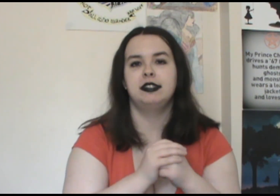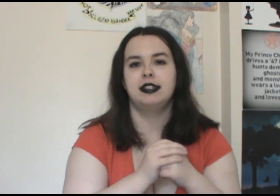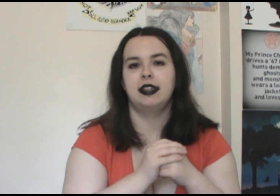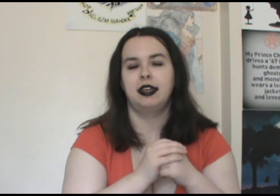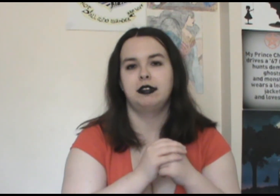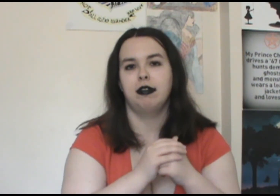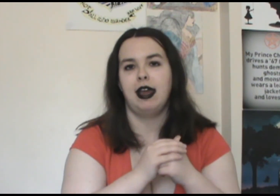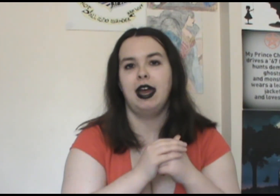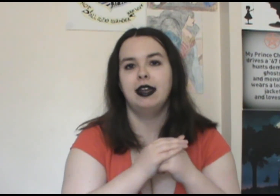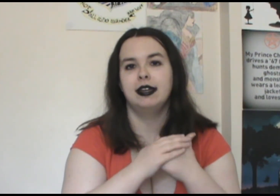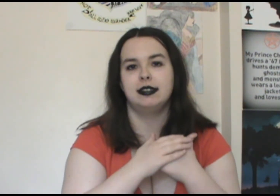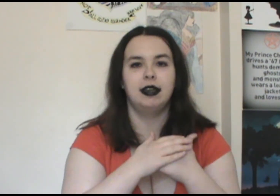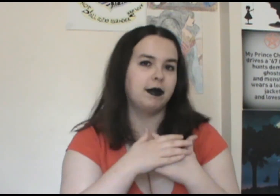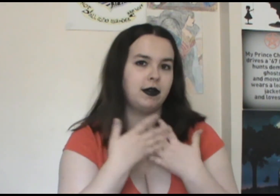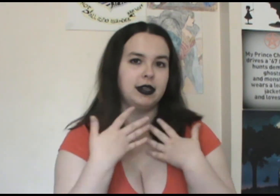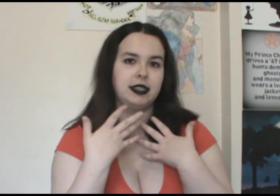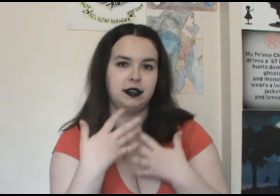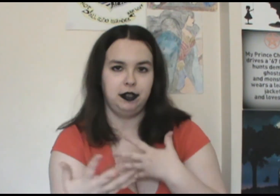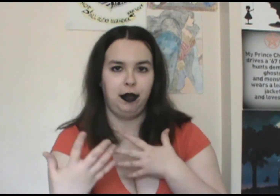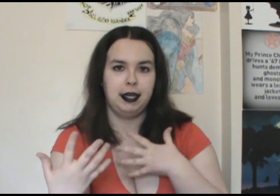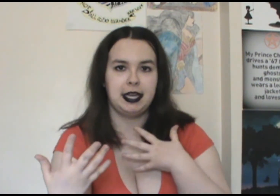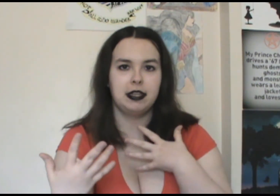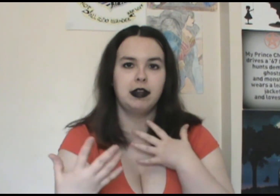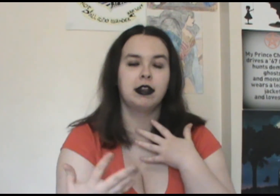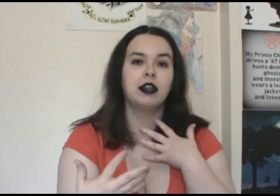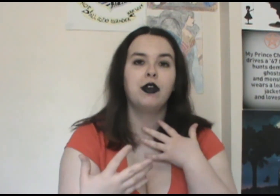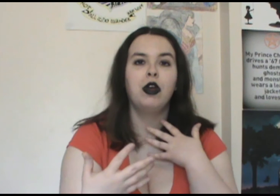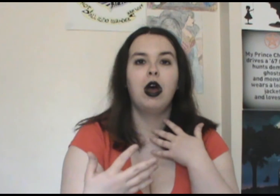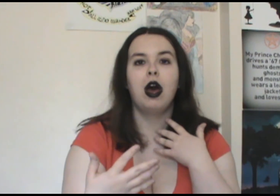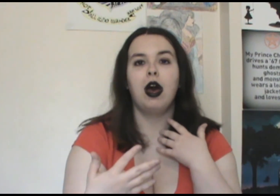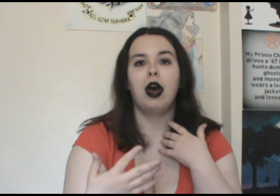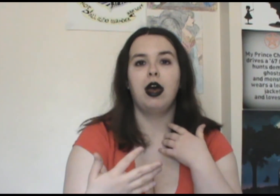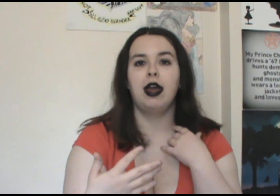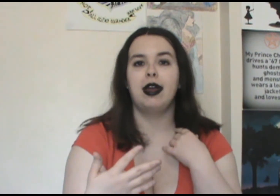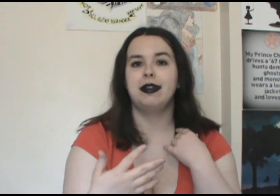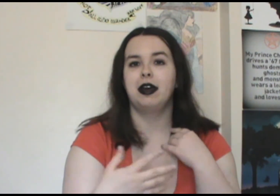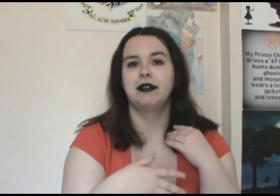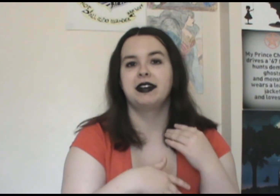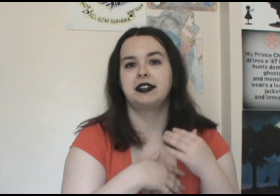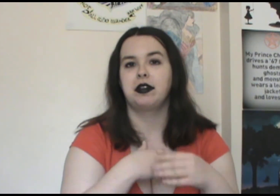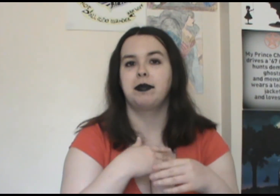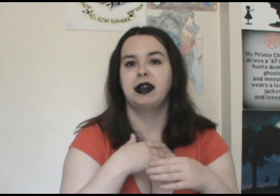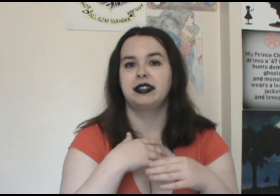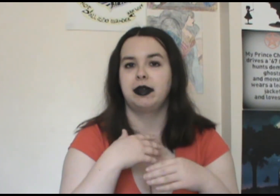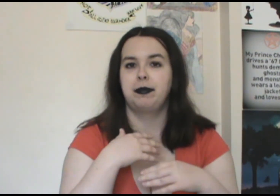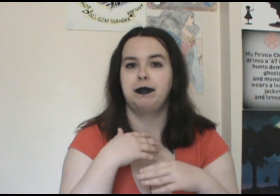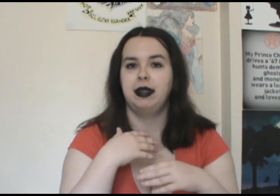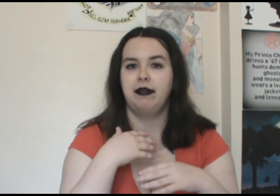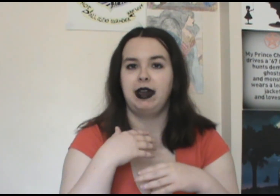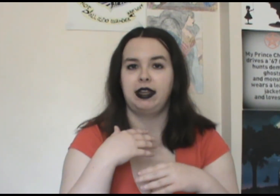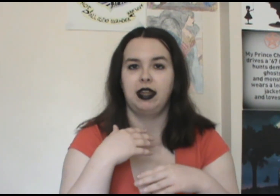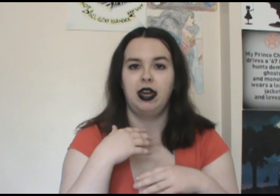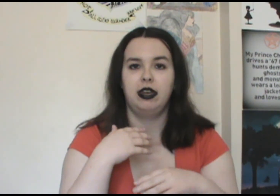that they sort of had as they were going on their journey together. Uh and Oliver sort of brings up the fact that